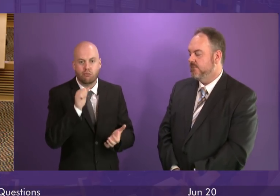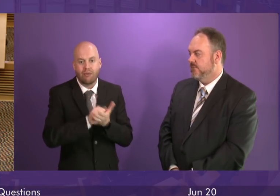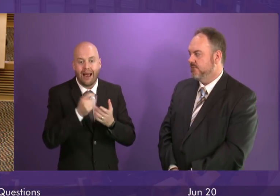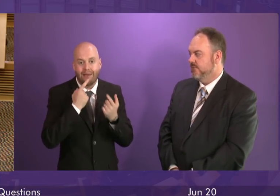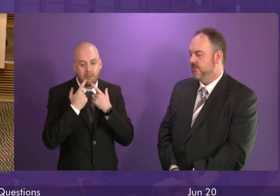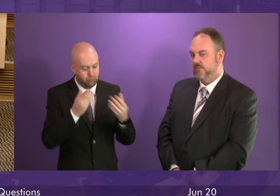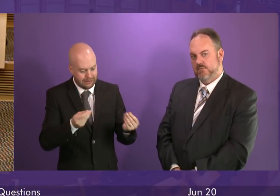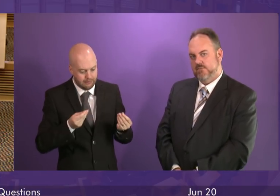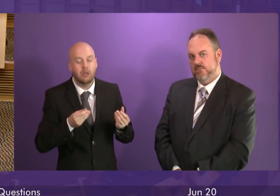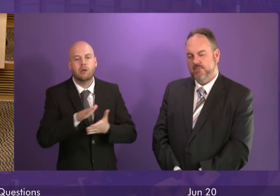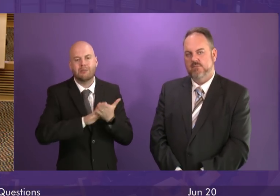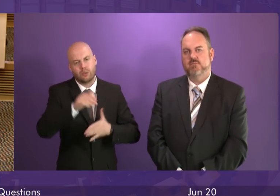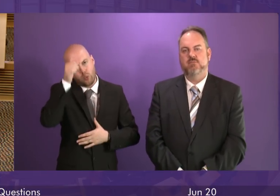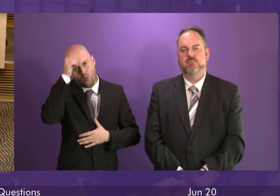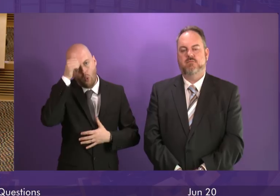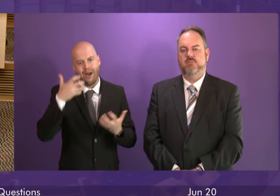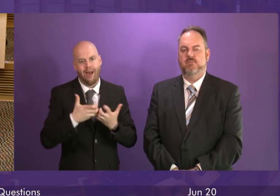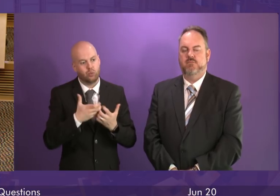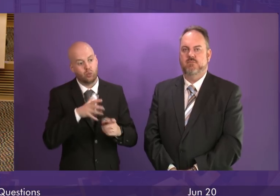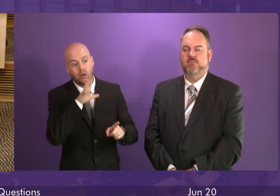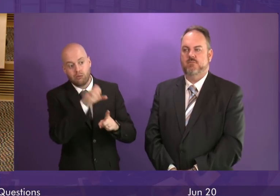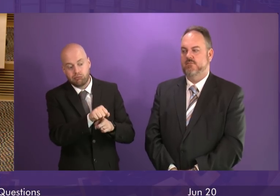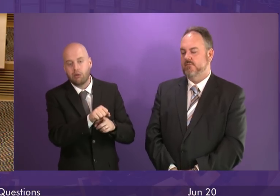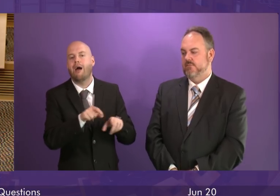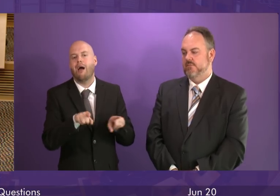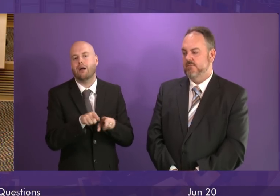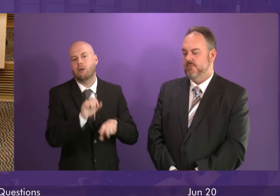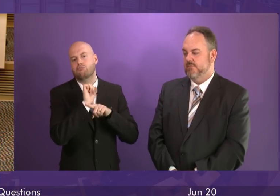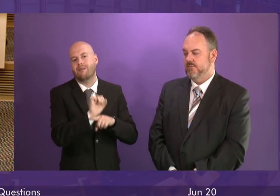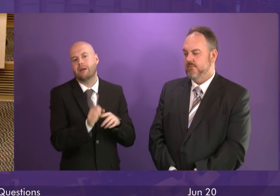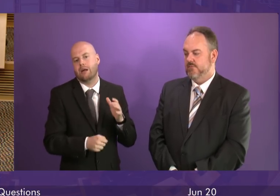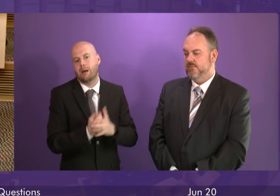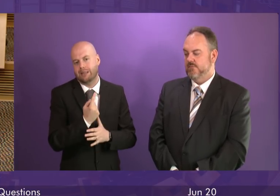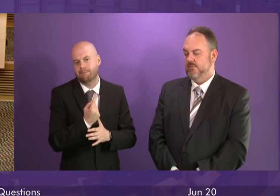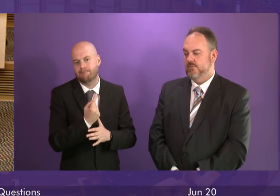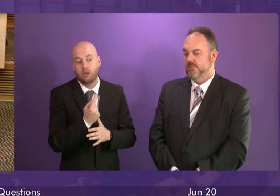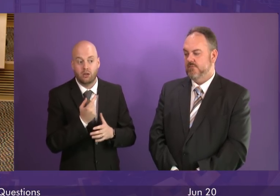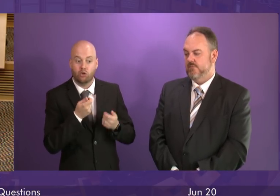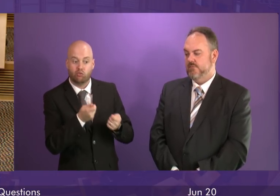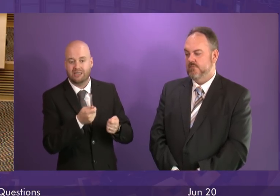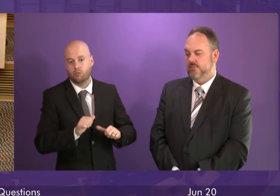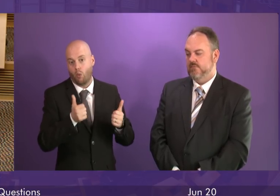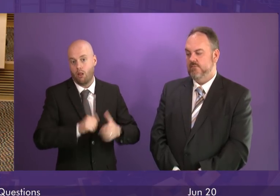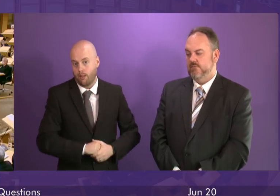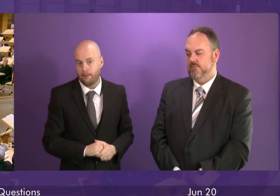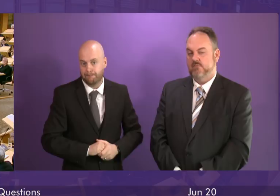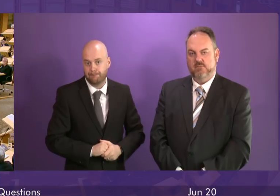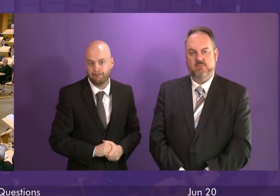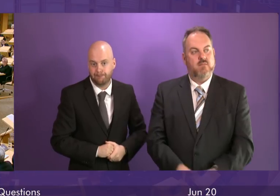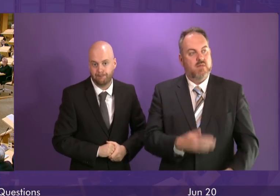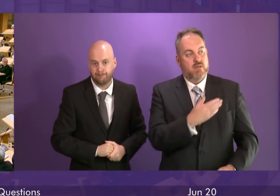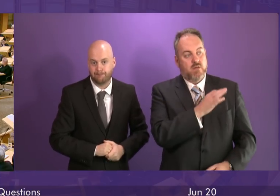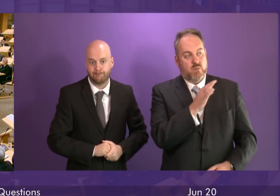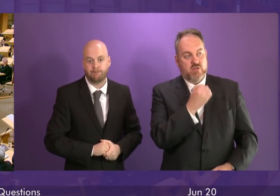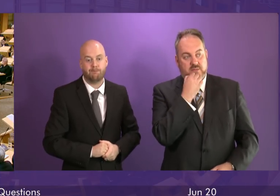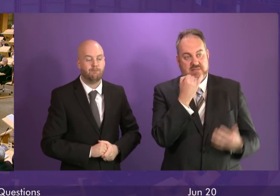they need to ensure firstly prevention but also early diagnosis and access to treatment of those affected. Thank you. Question